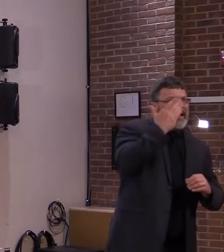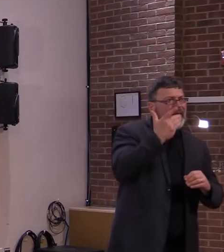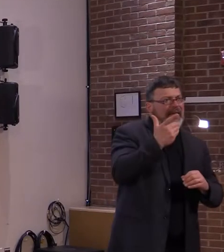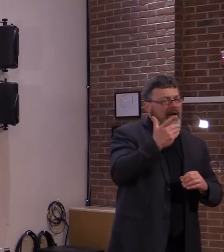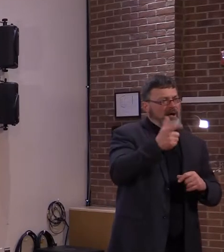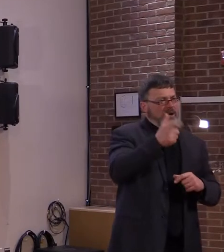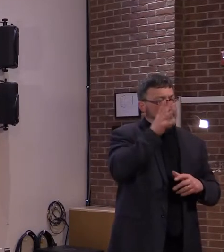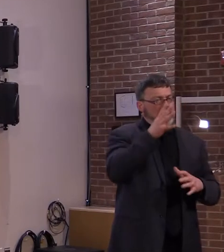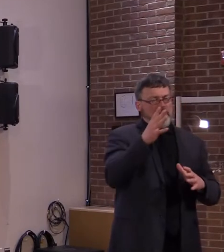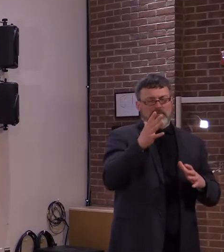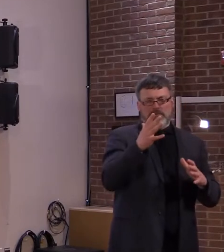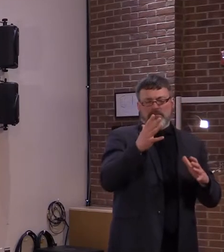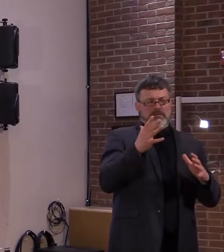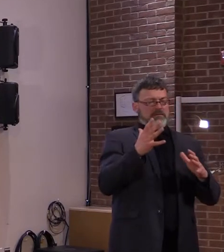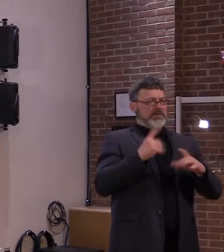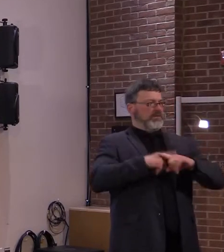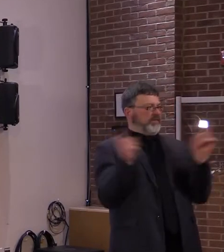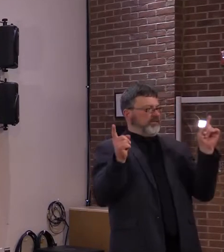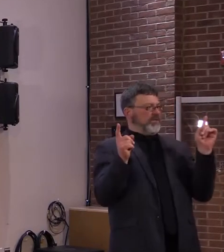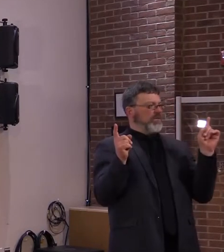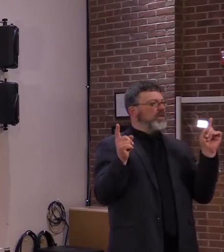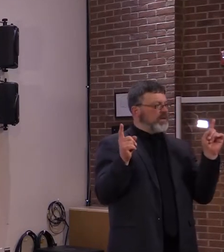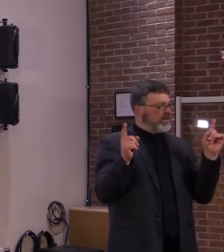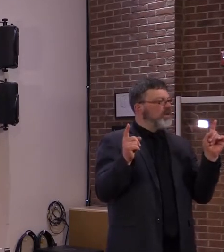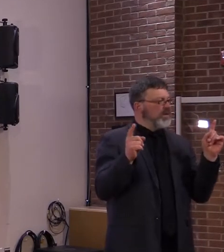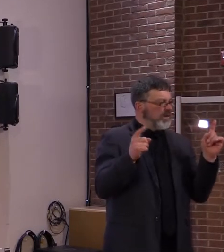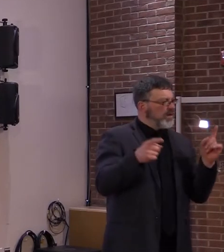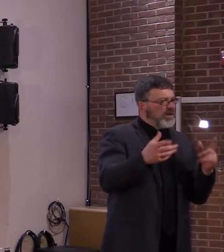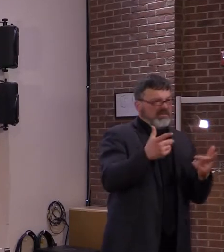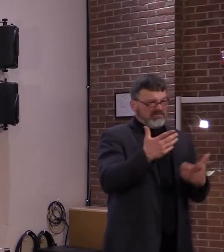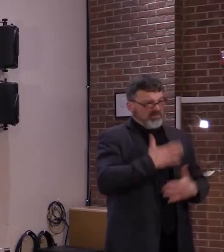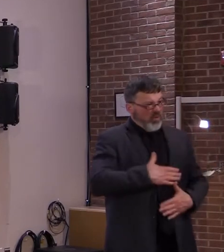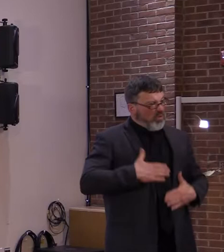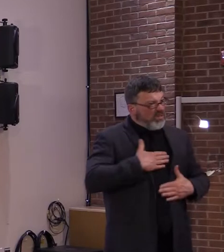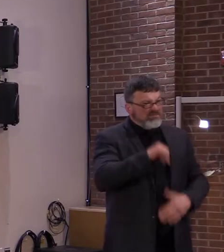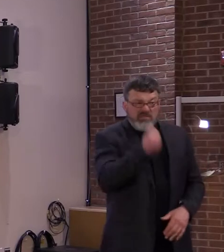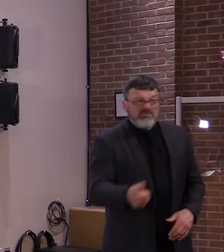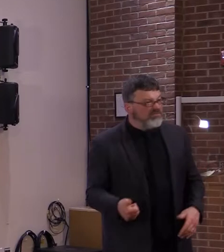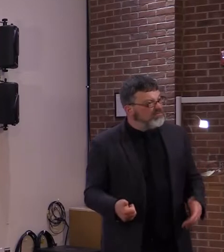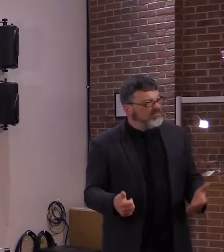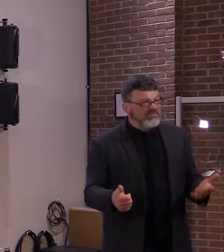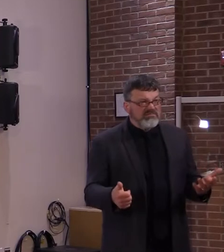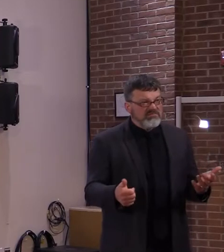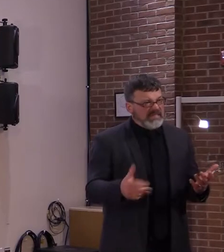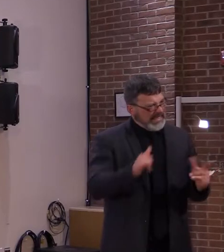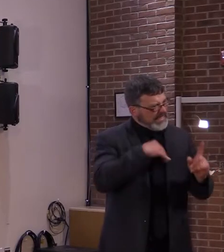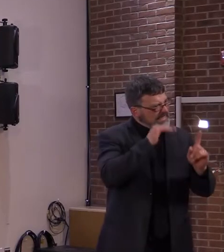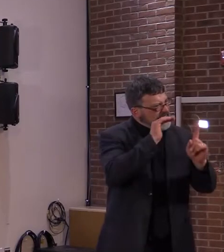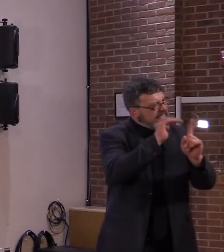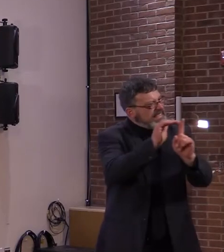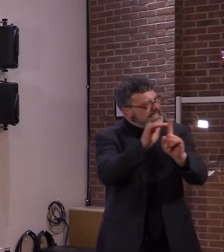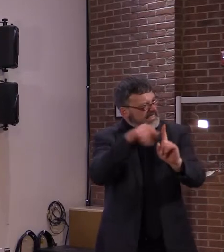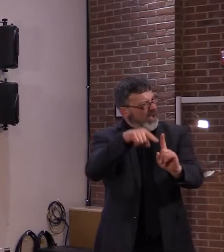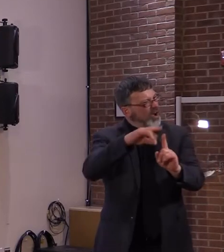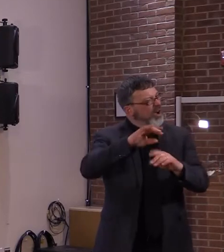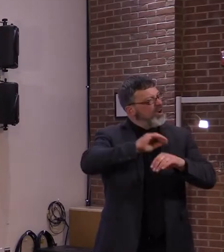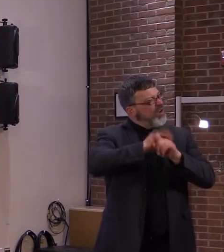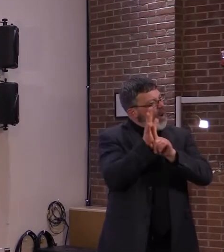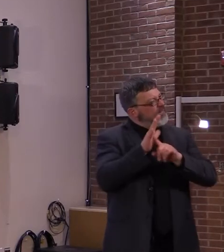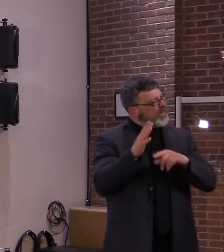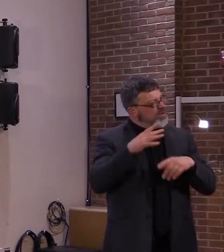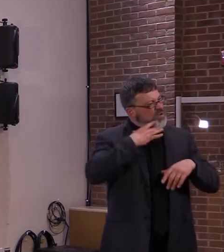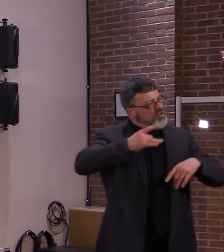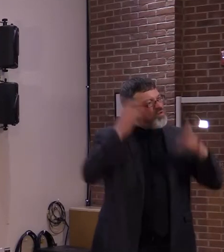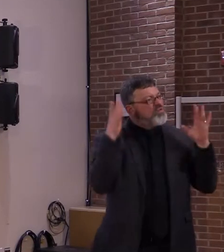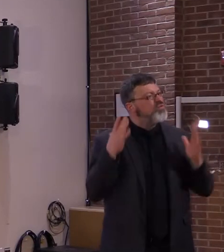people weigh risks and consequences in different and often personal ways. So, if this could be what motivates